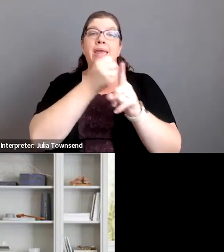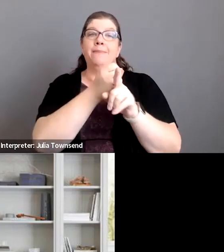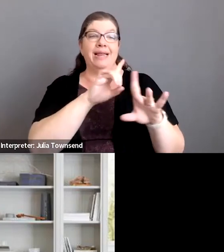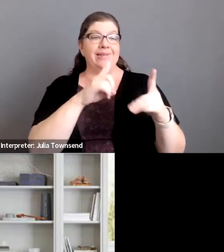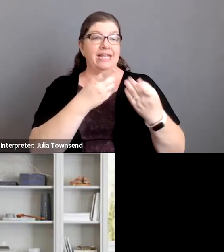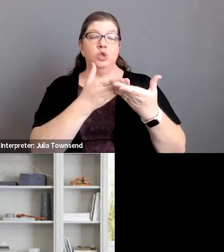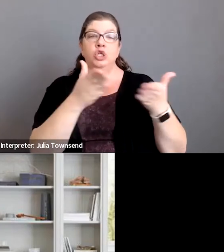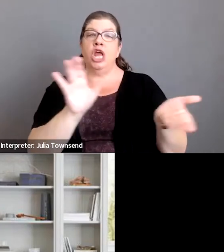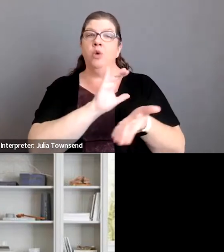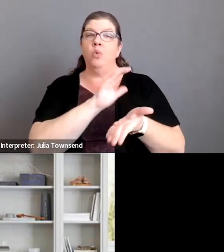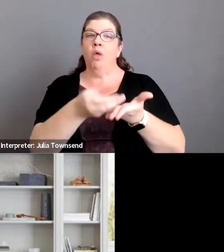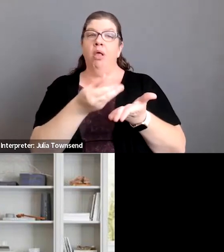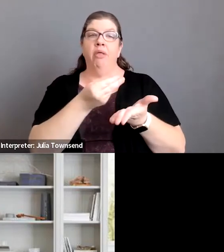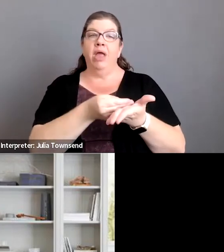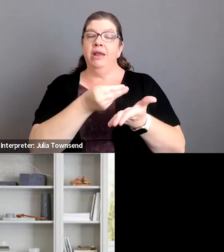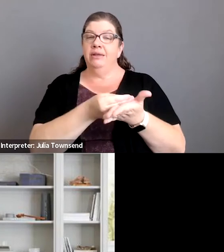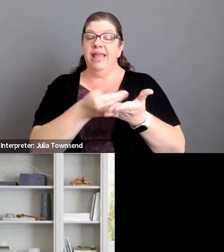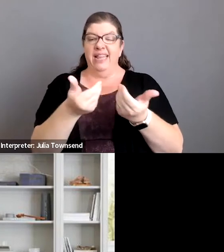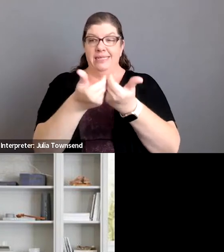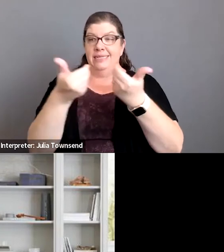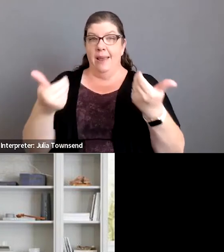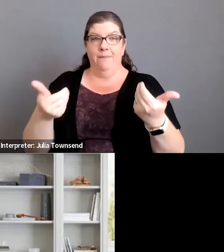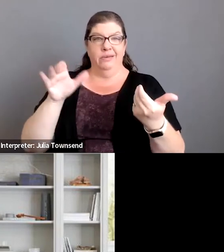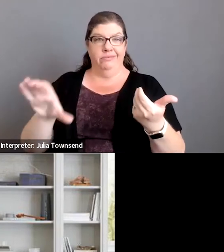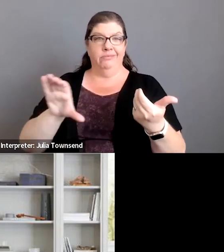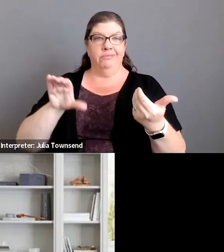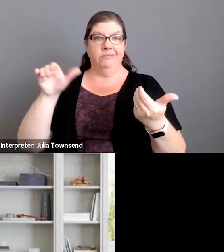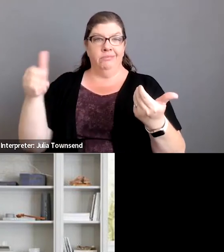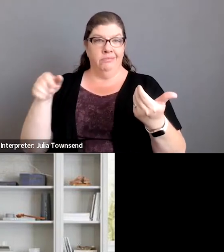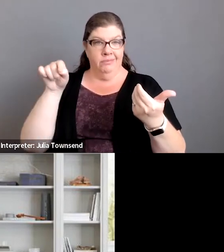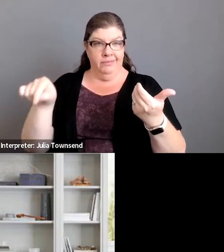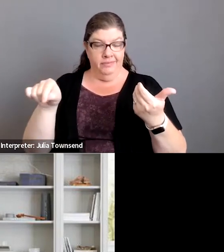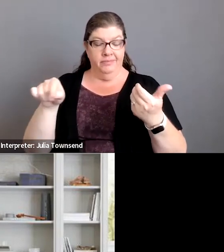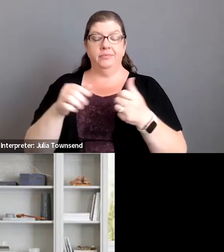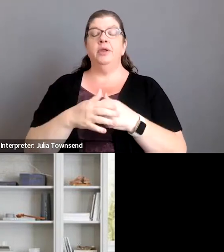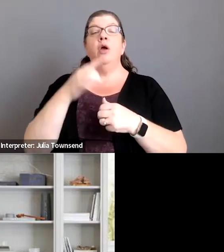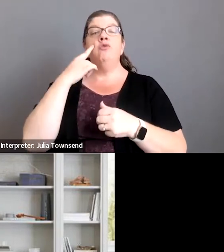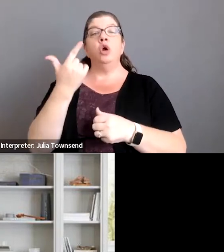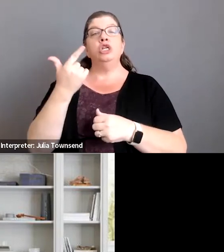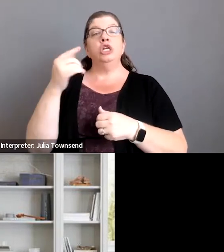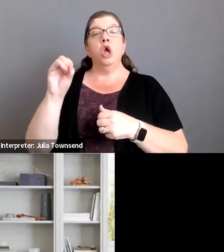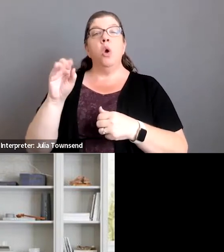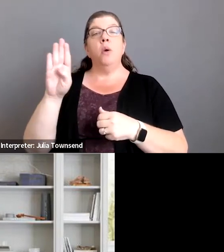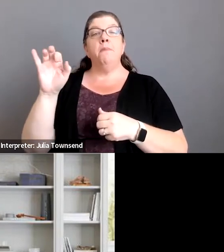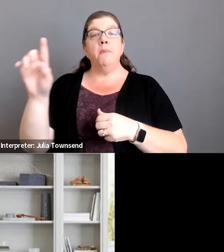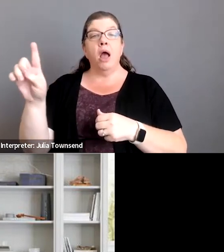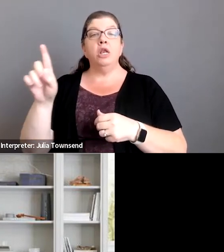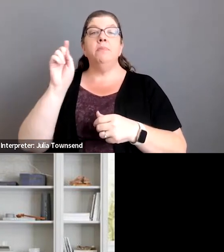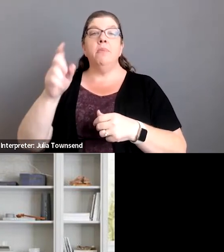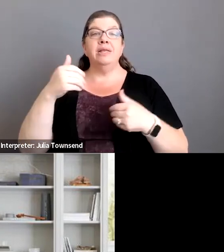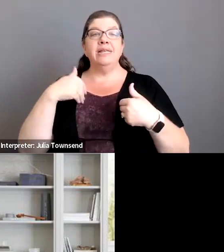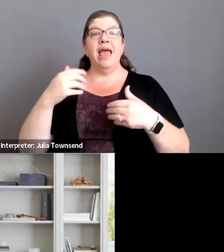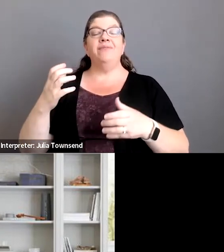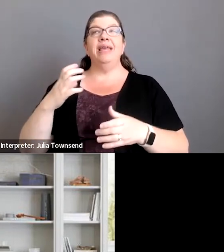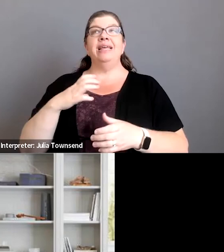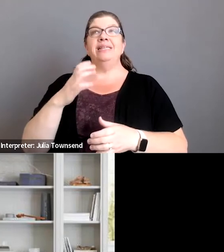district's general fund it's separate in order to have a geo bond you have to have a citizens bond oversight